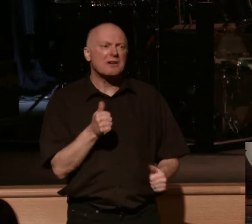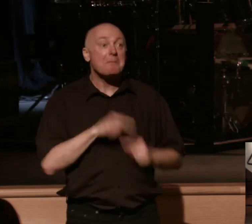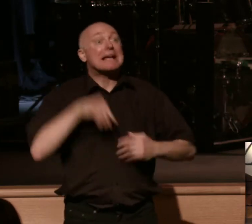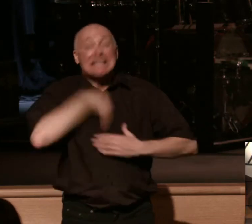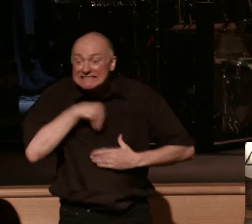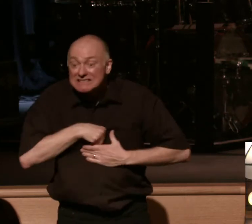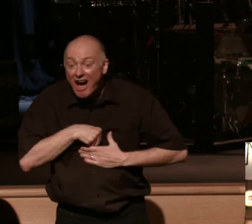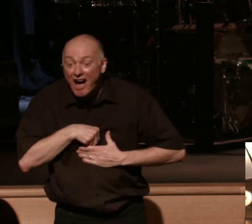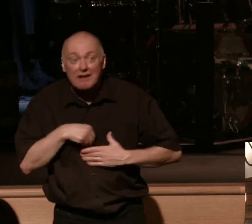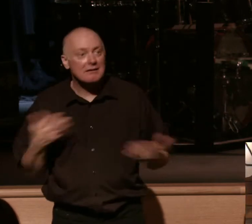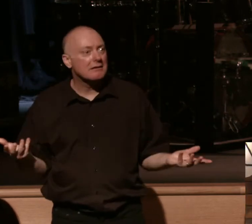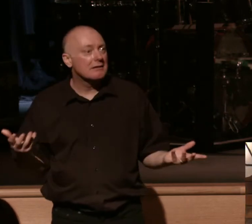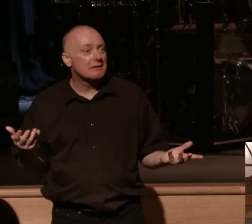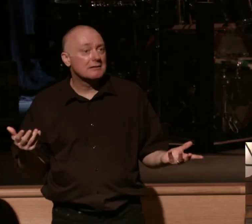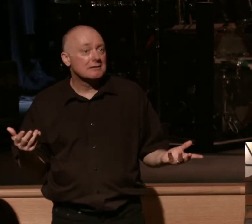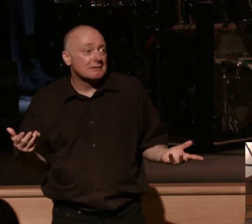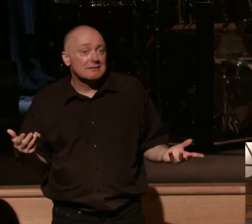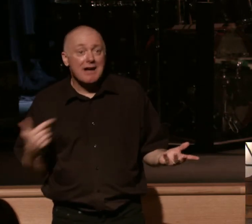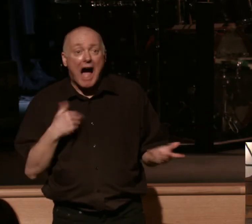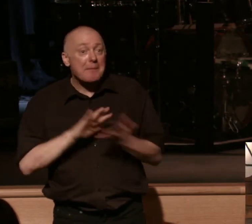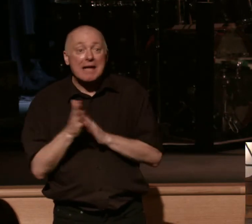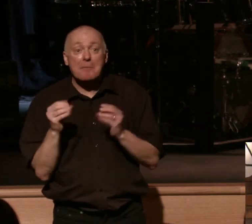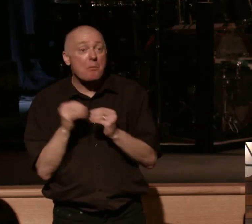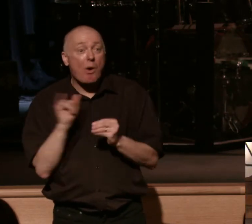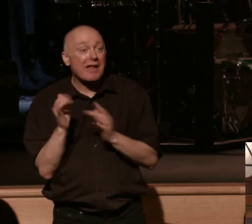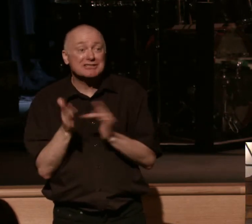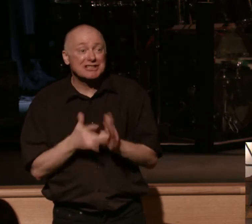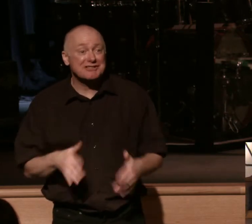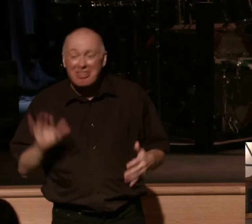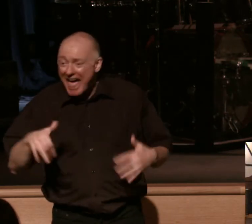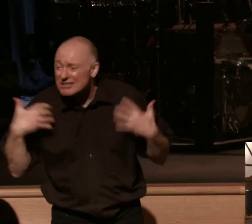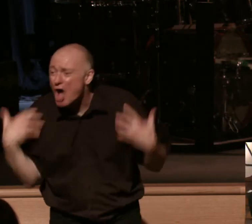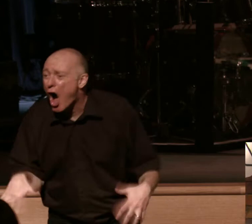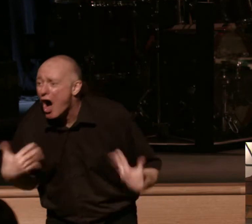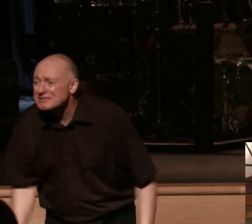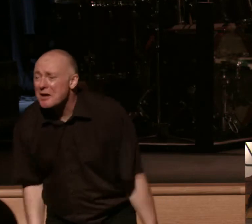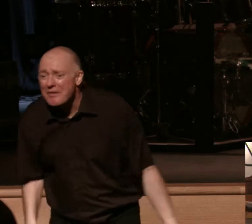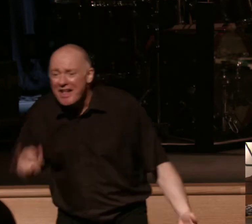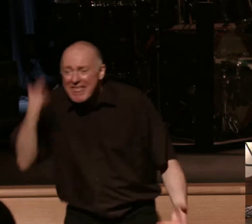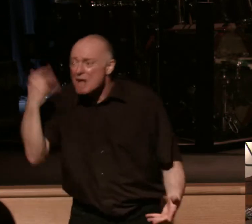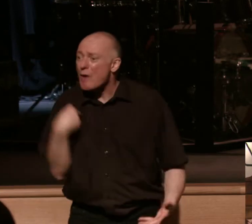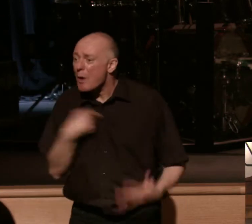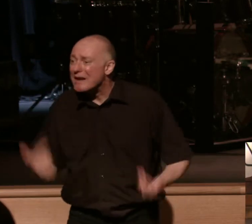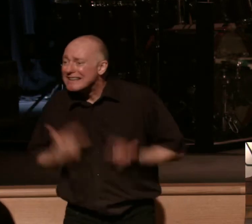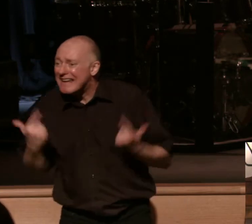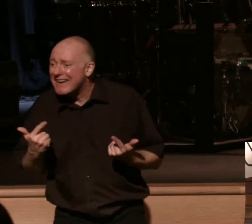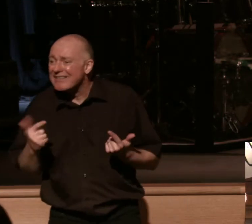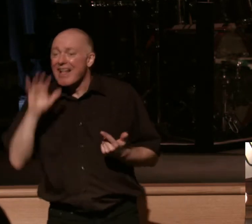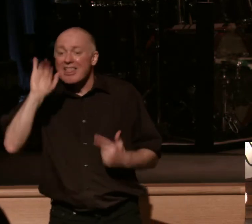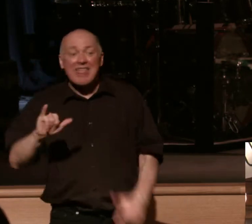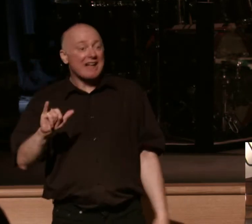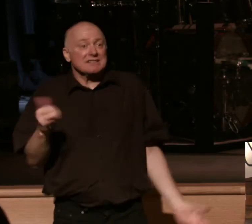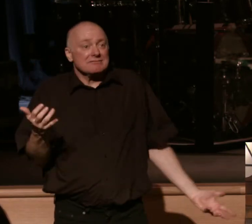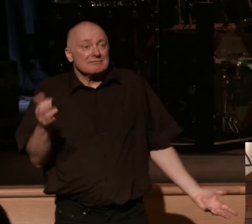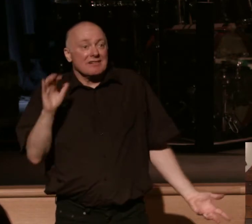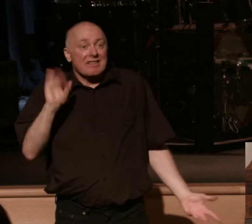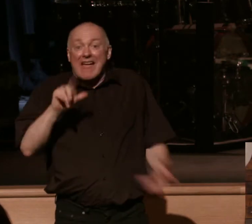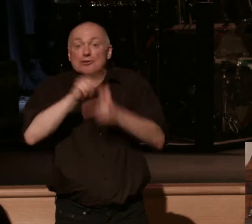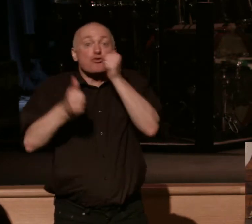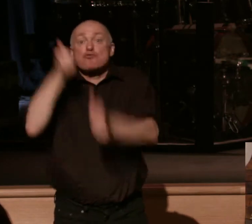I'm actually becoming more like Jesus Christ, that is awesome. That is why we live. That is the only, that is our greatest boast.